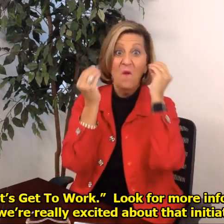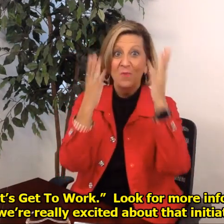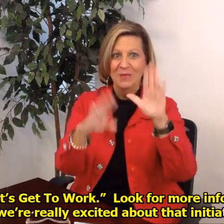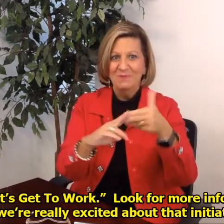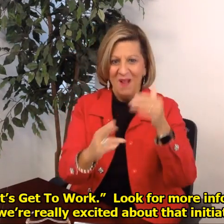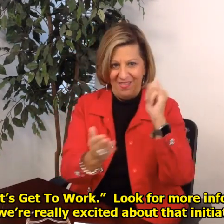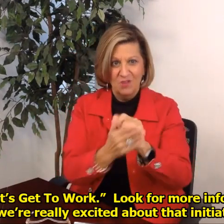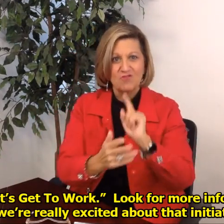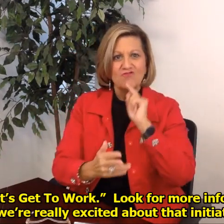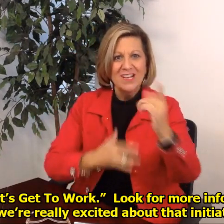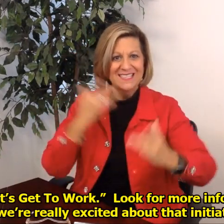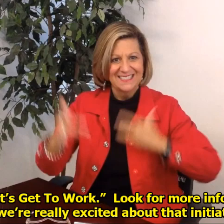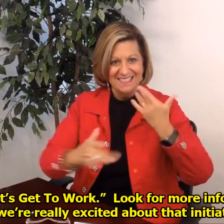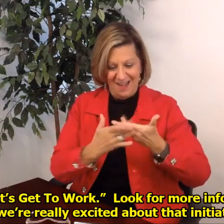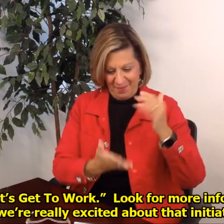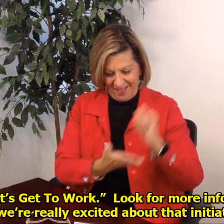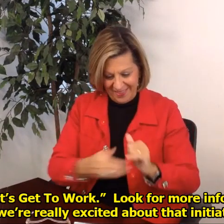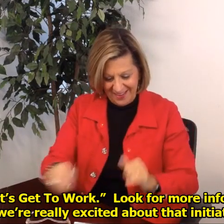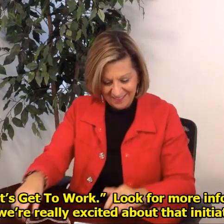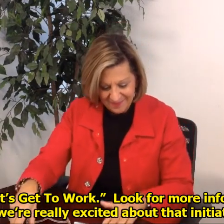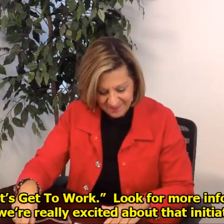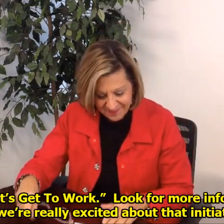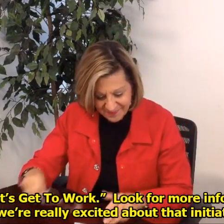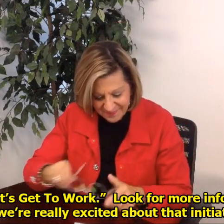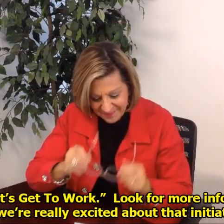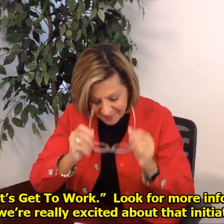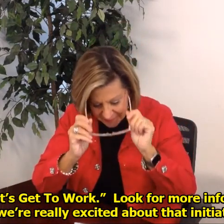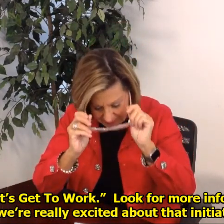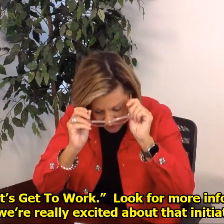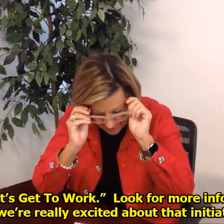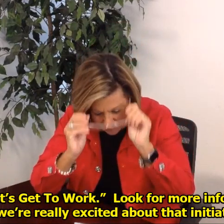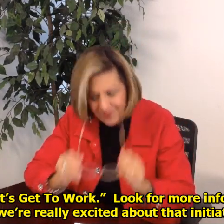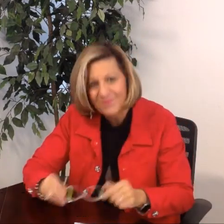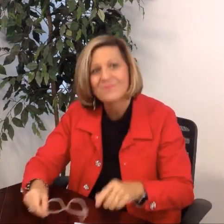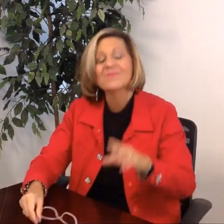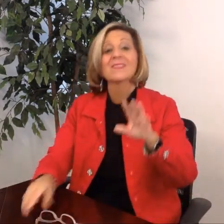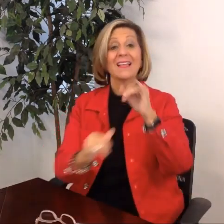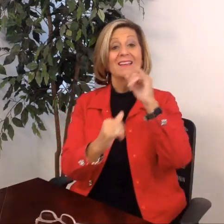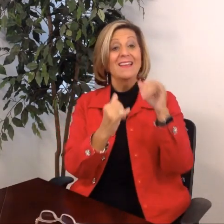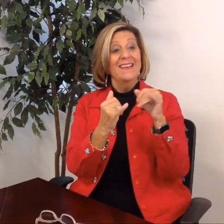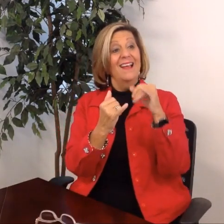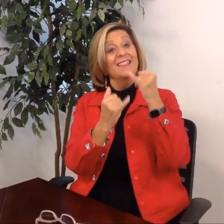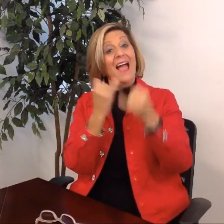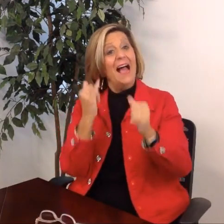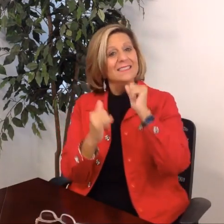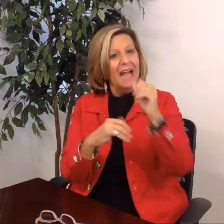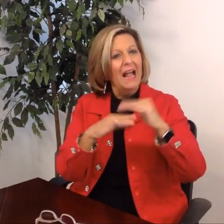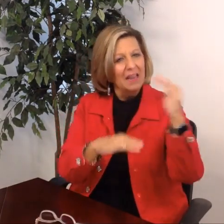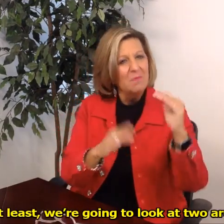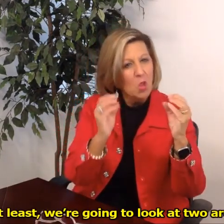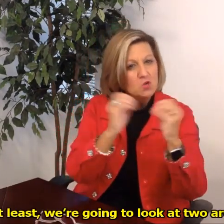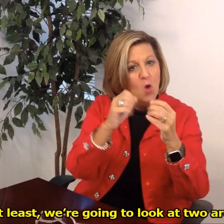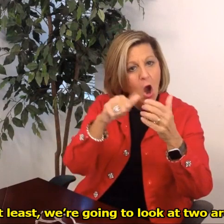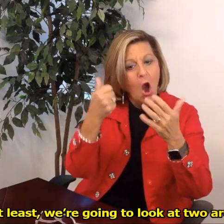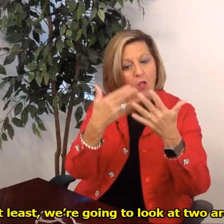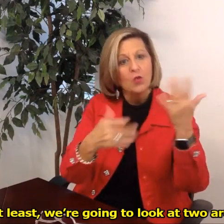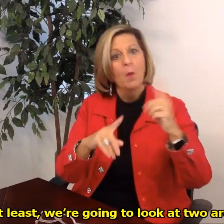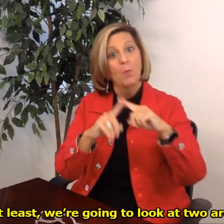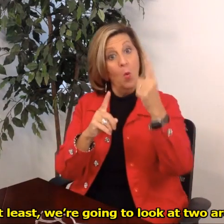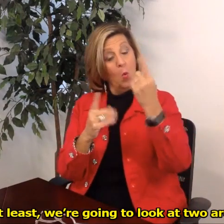more information about that we're really excited about that initiative last but